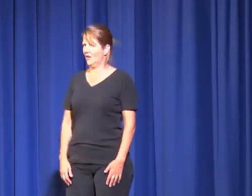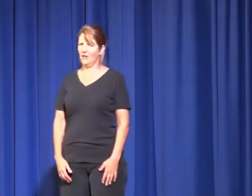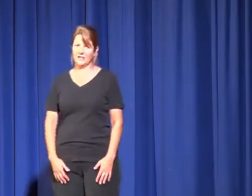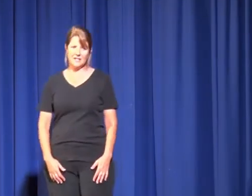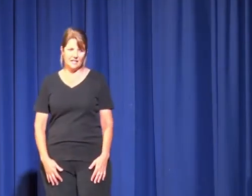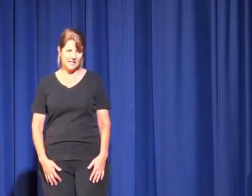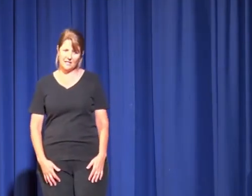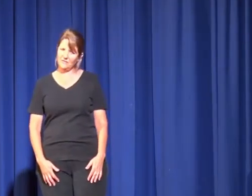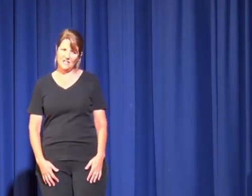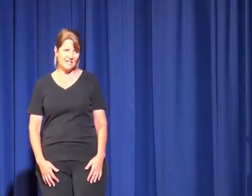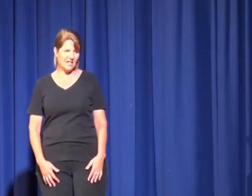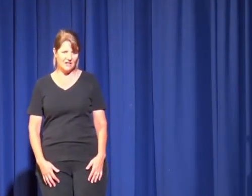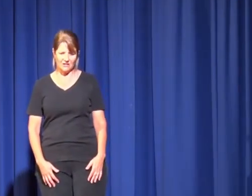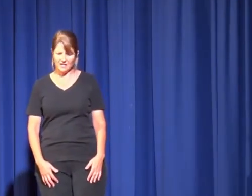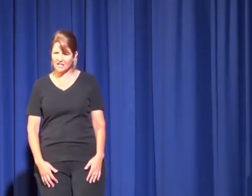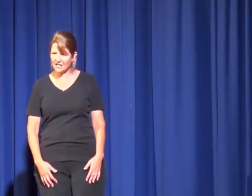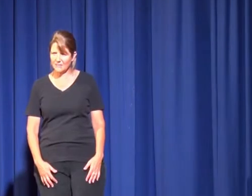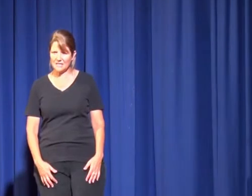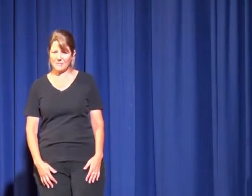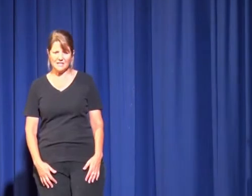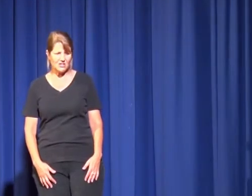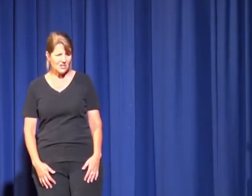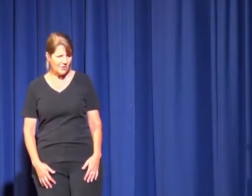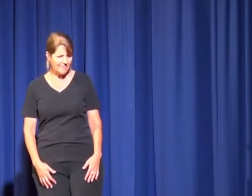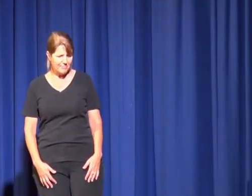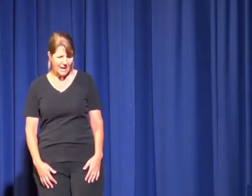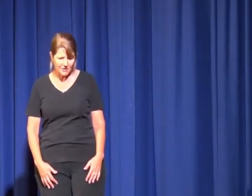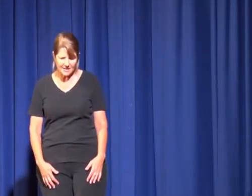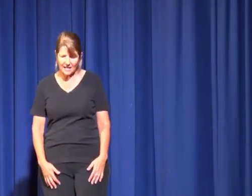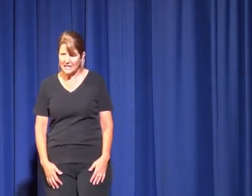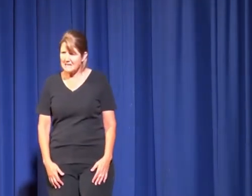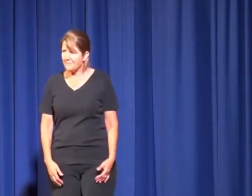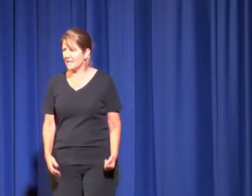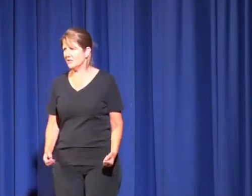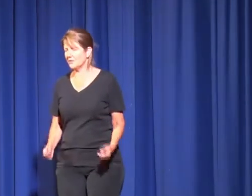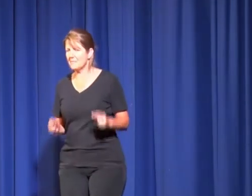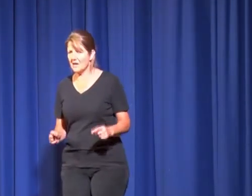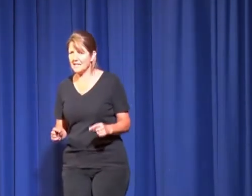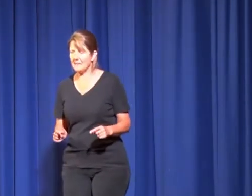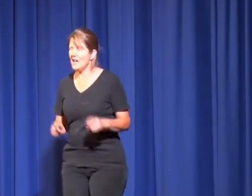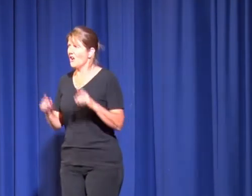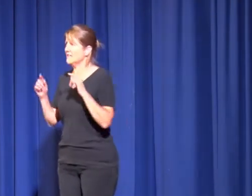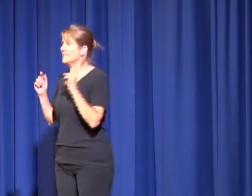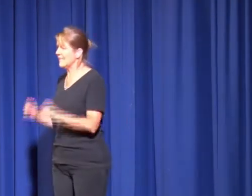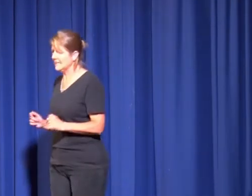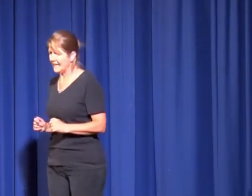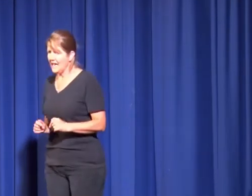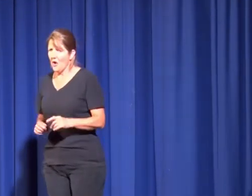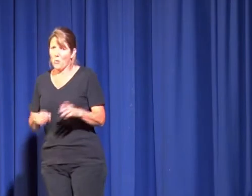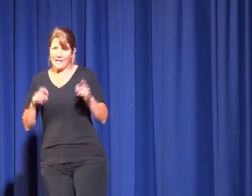Oh, dead set Vicky, 10 o'clock. sucks, that must have been so embarrassing. Oh, it reminds me, on Sunday when